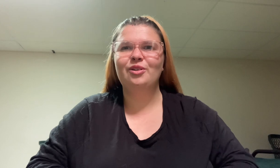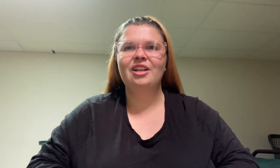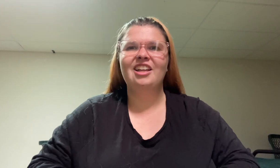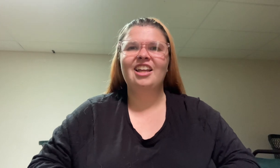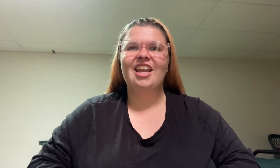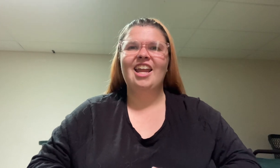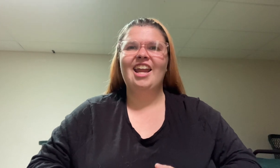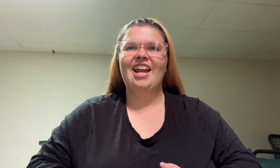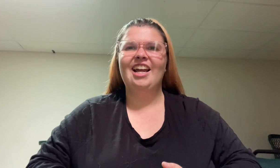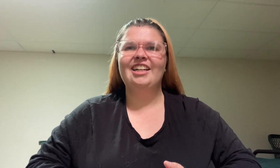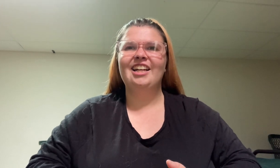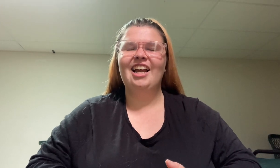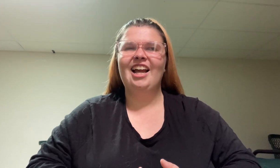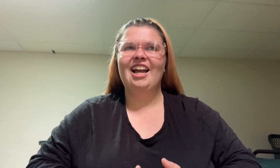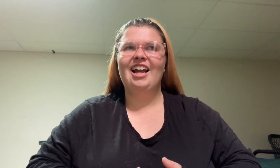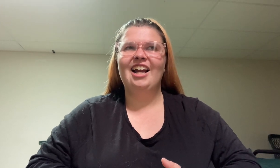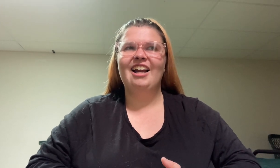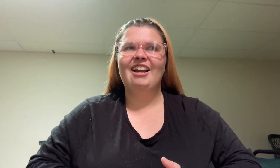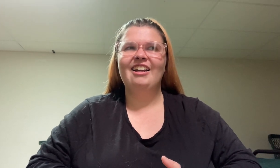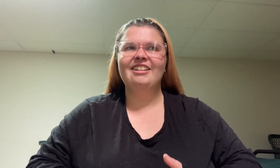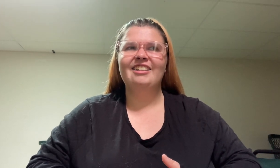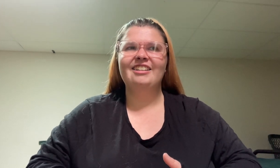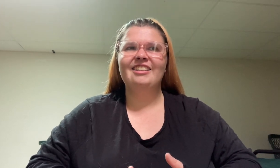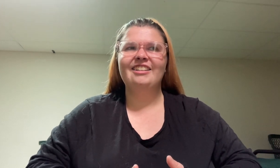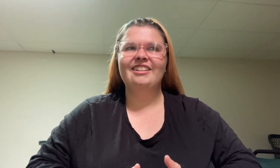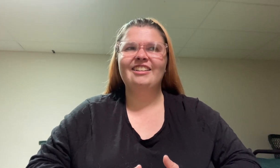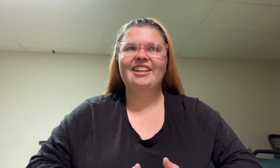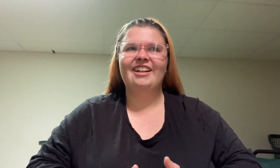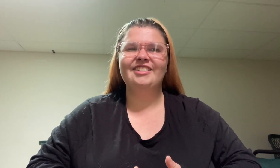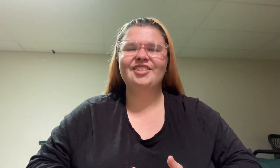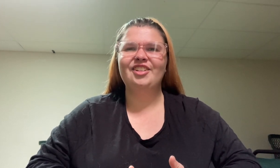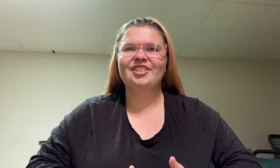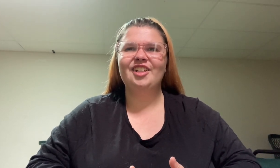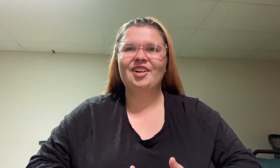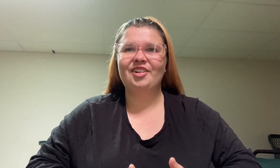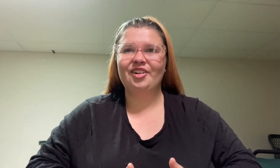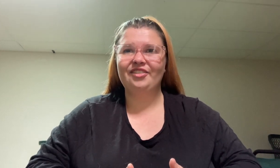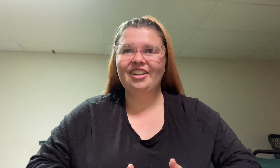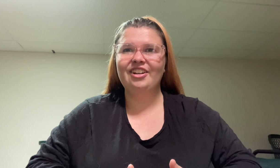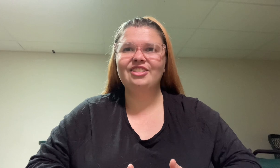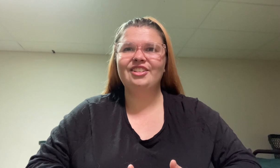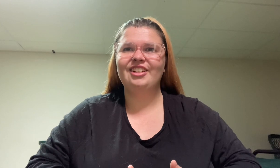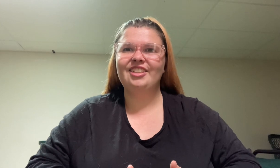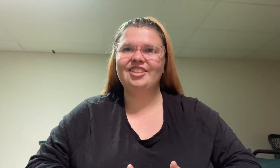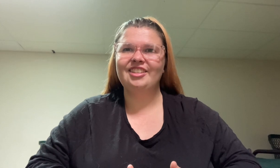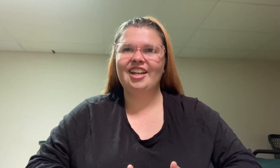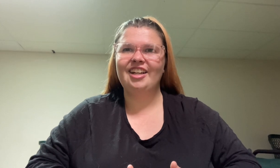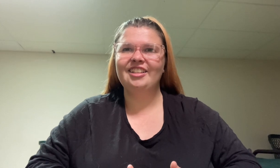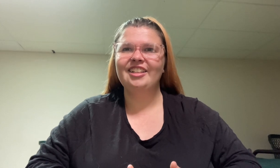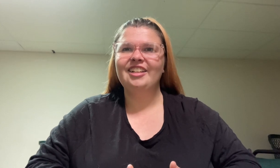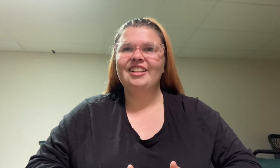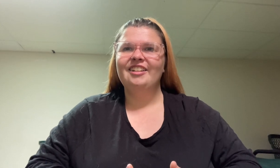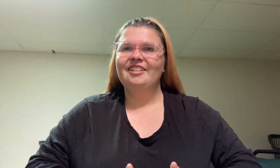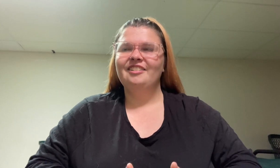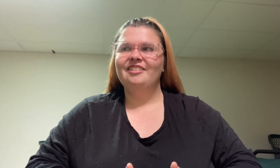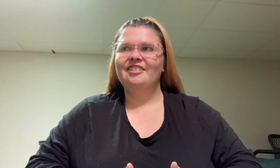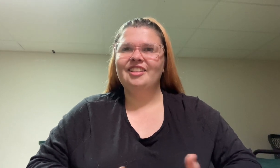And yeah, so you can check out her video so you can understand this